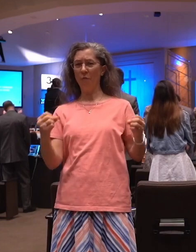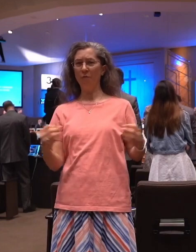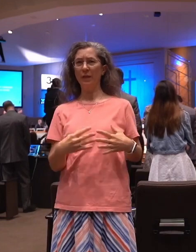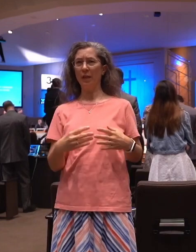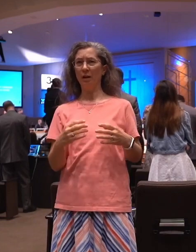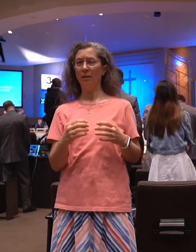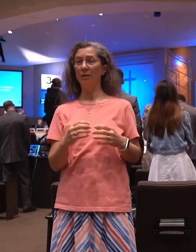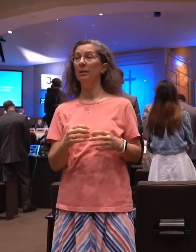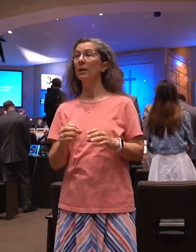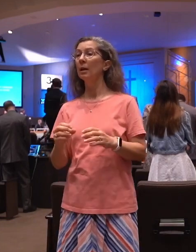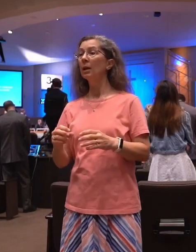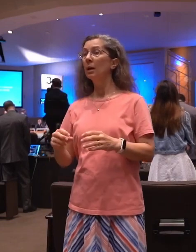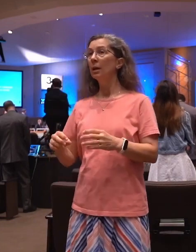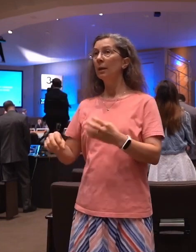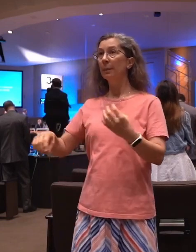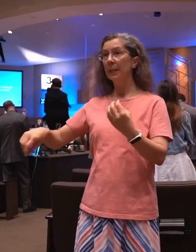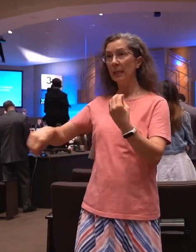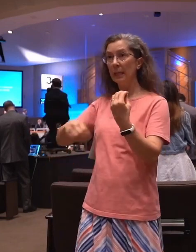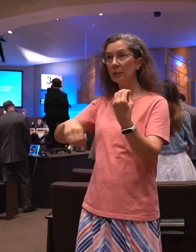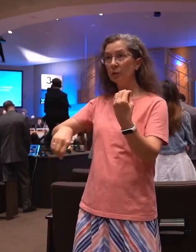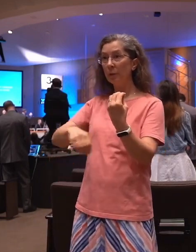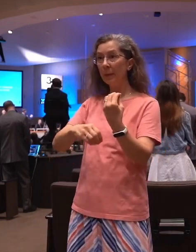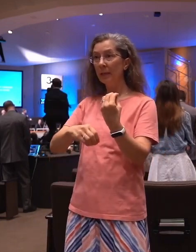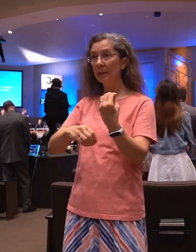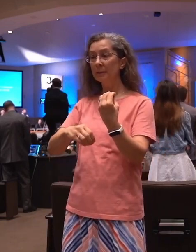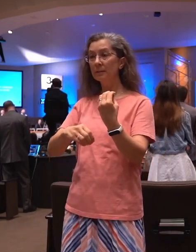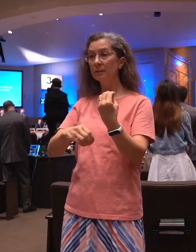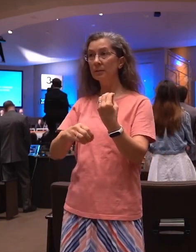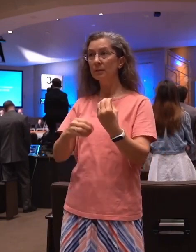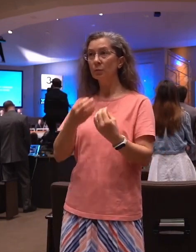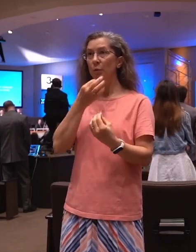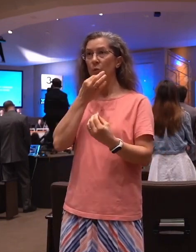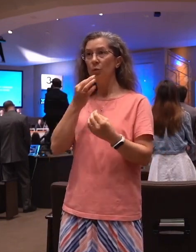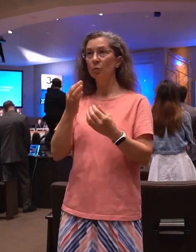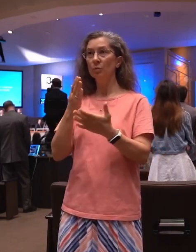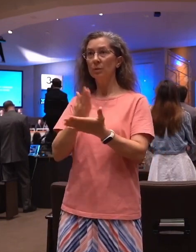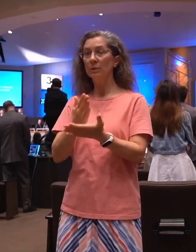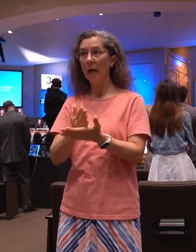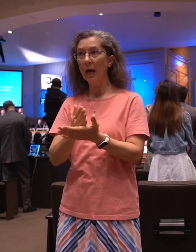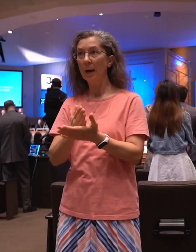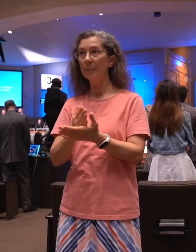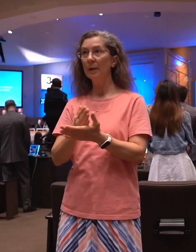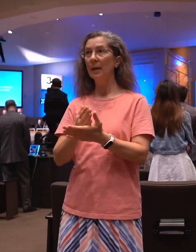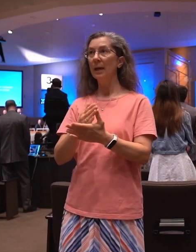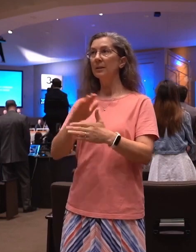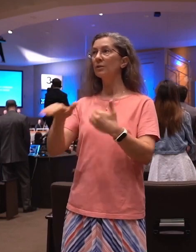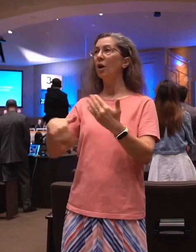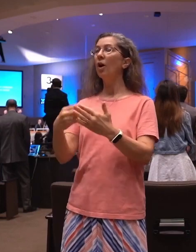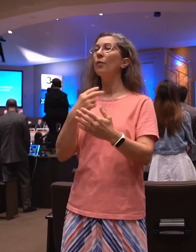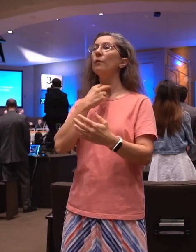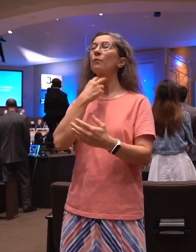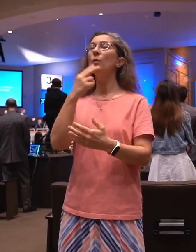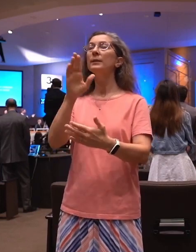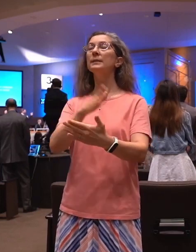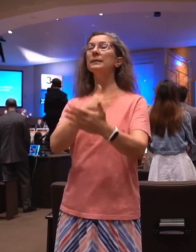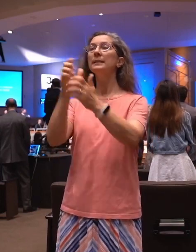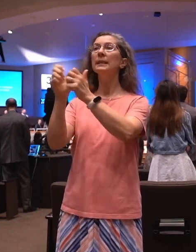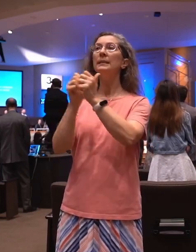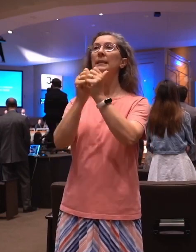when we get to the amazing love, how can it be? We're going to drop out, we're going to let the voices be lifted, and you join in with us as we